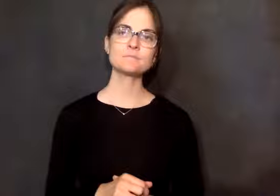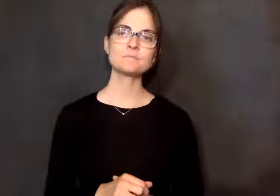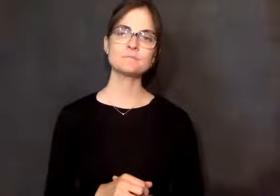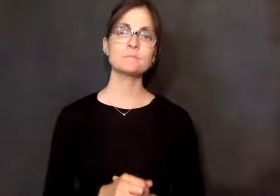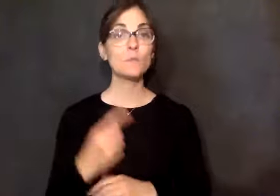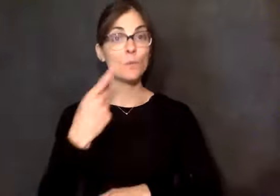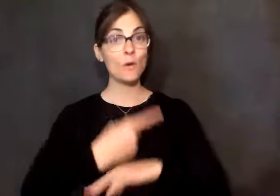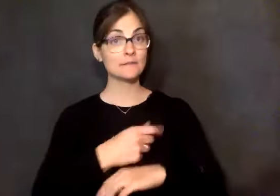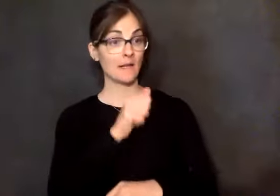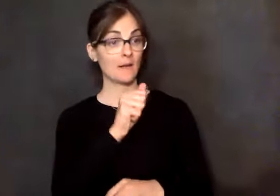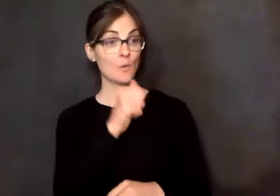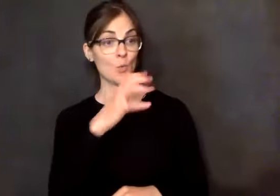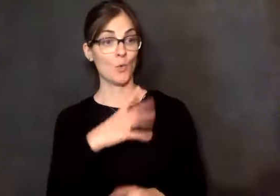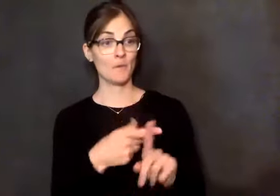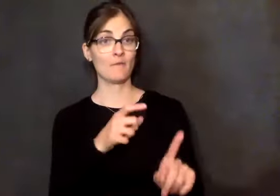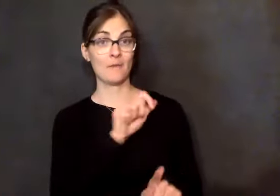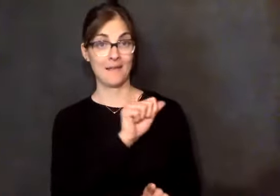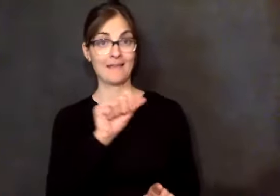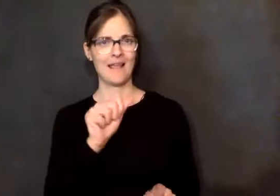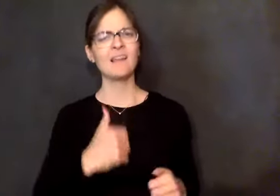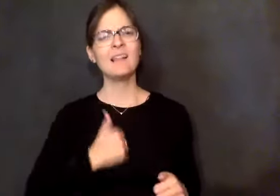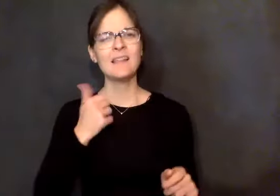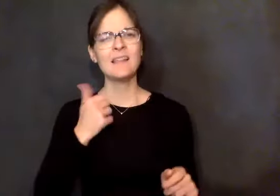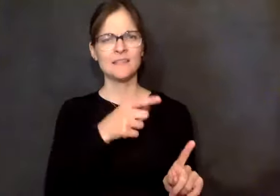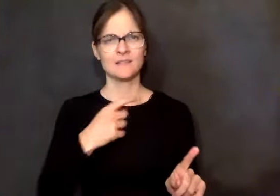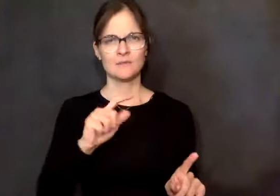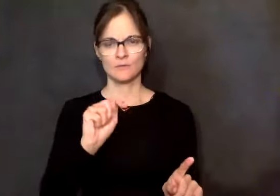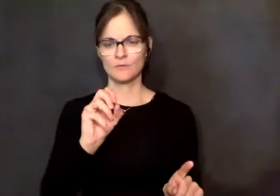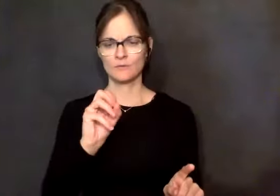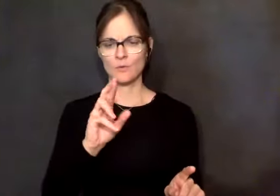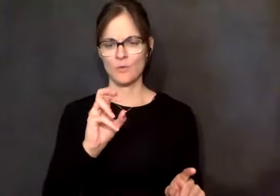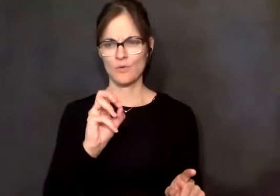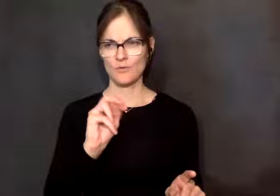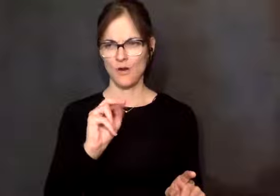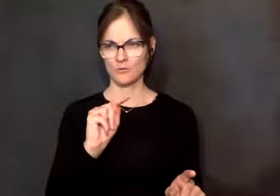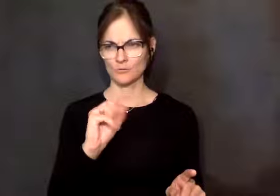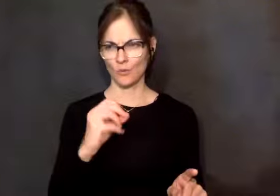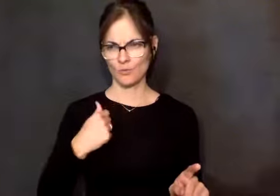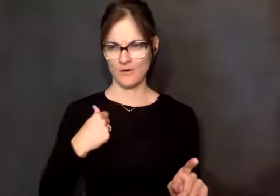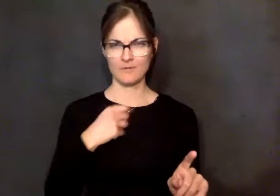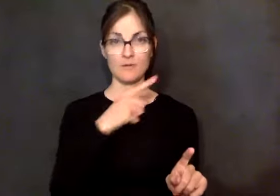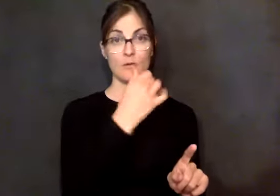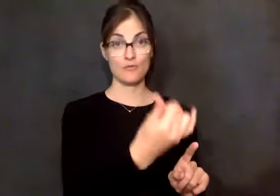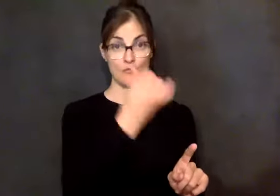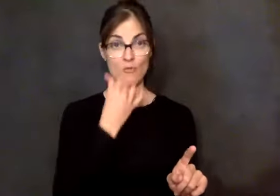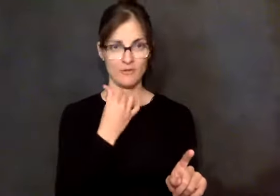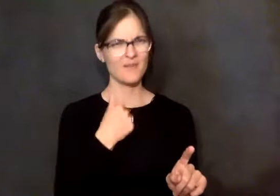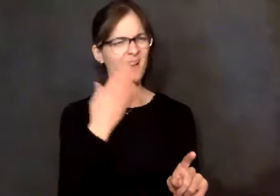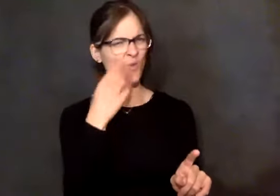I got a call one time from a lady that was in AA up in Toronto that I'd known for a long